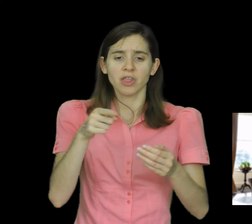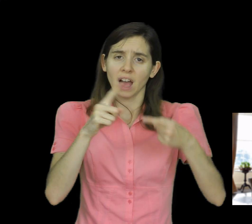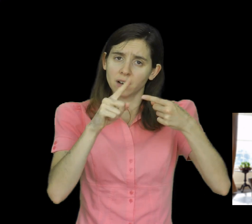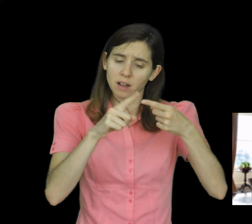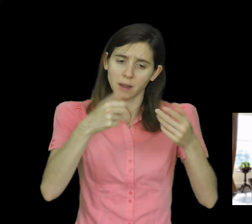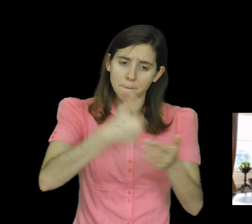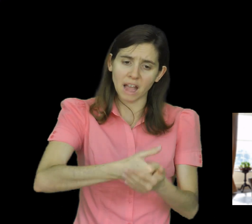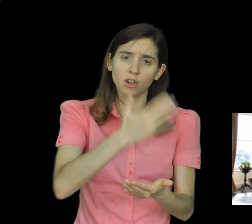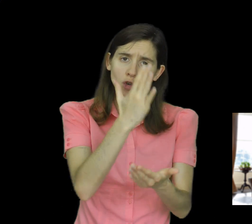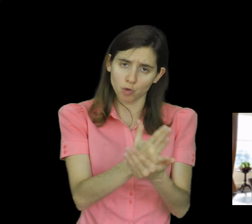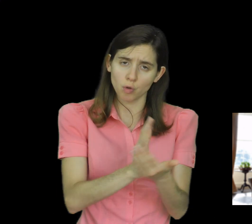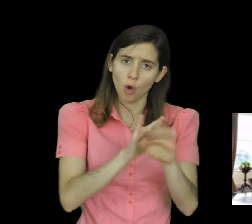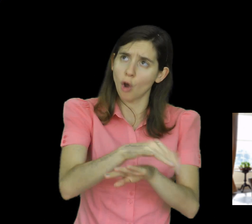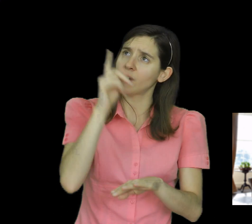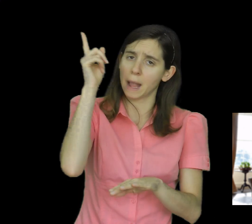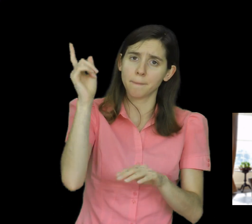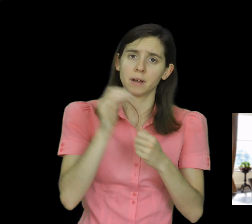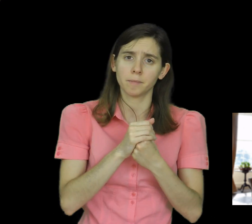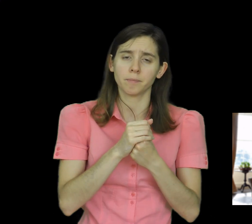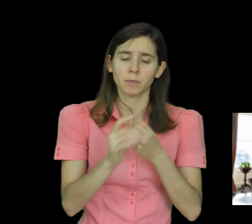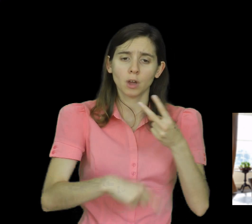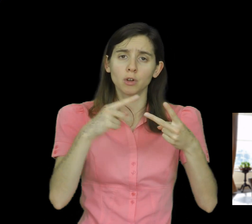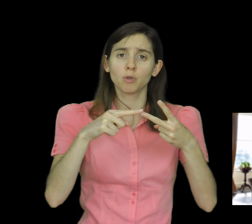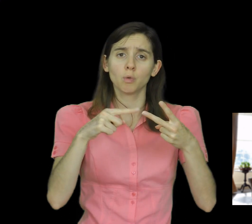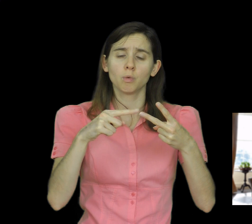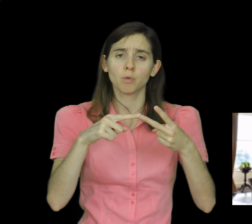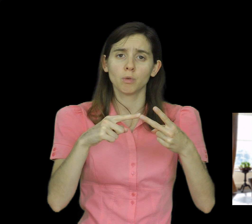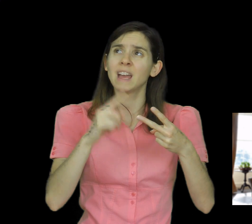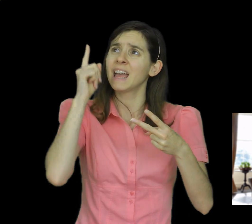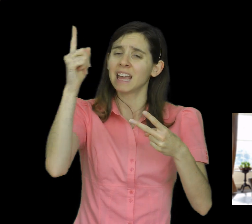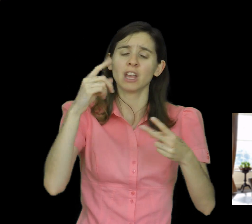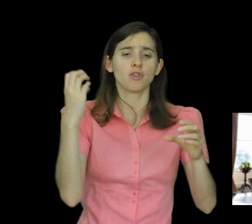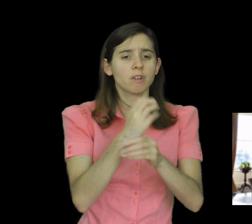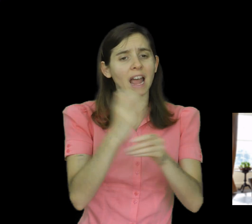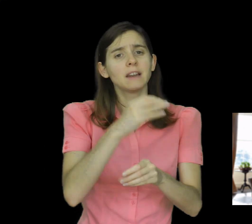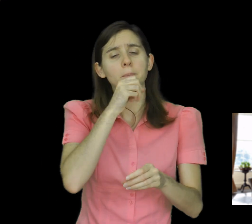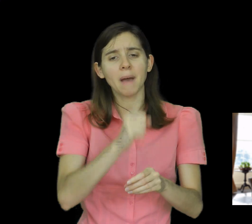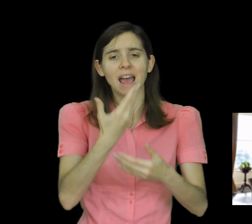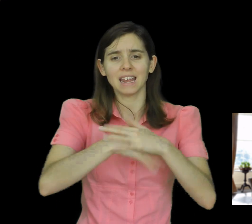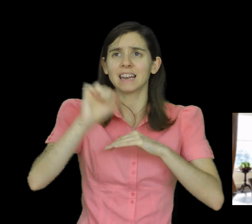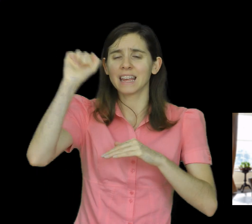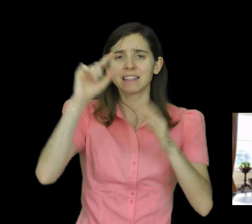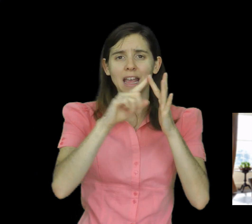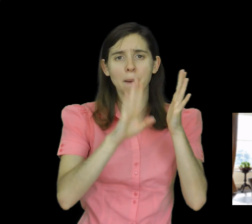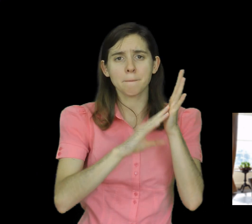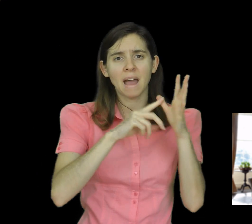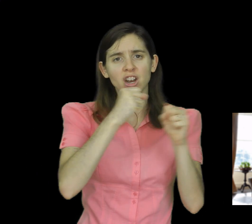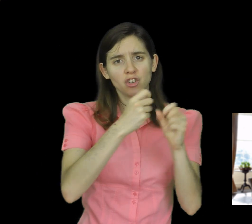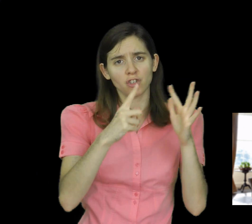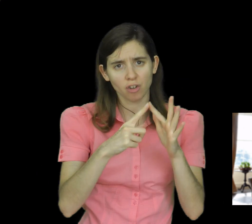fundamental truth about God. 2. God created man in his own image. Genesis chapter 1 and